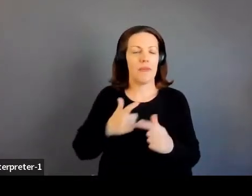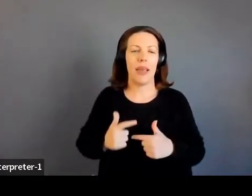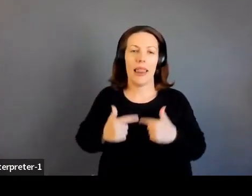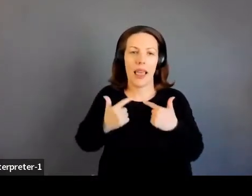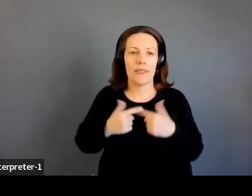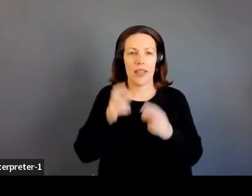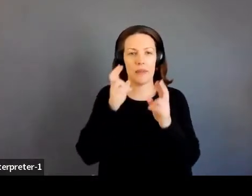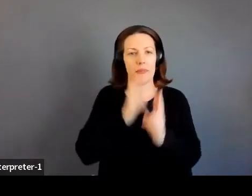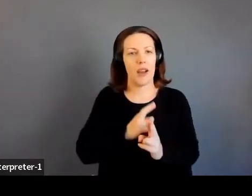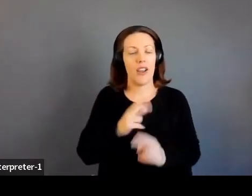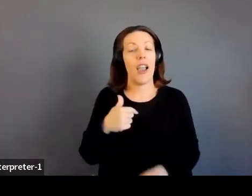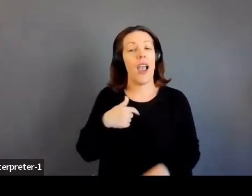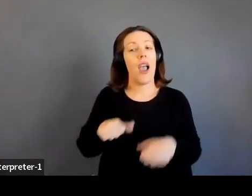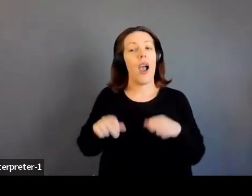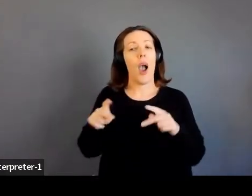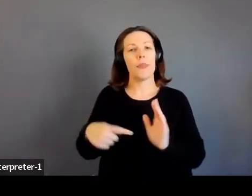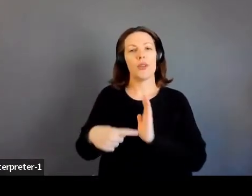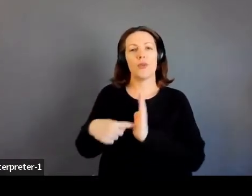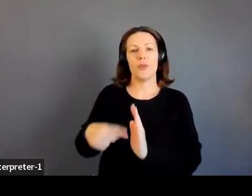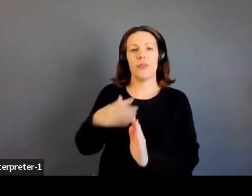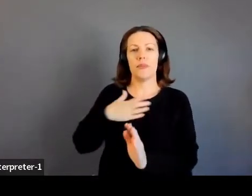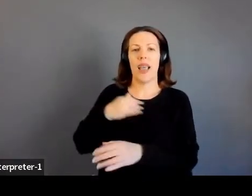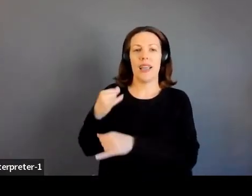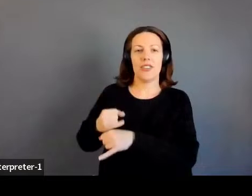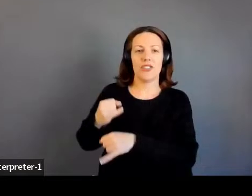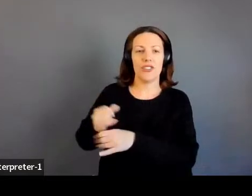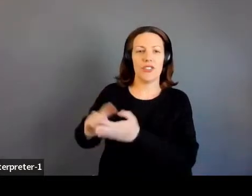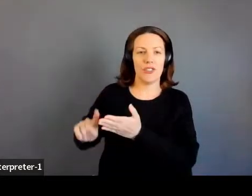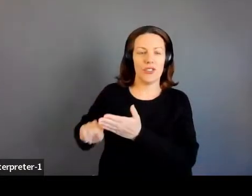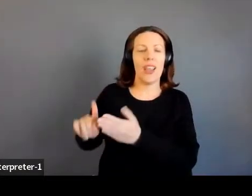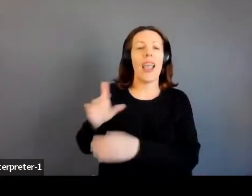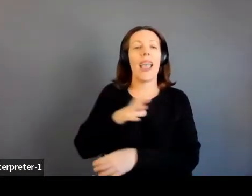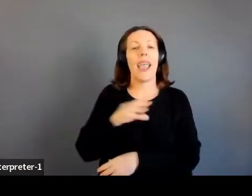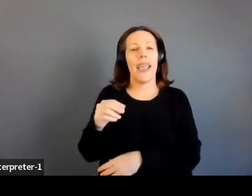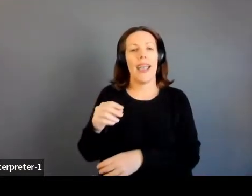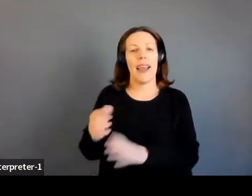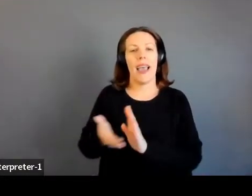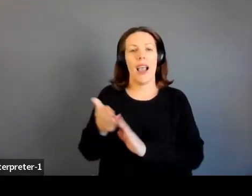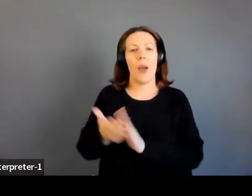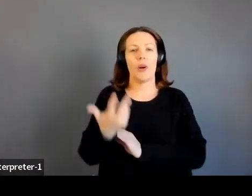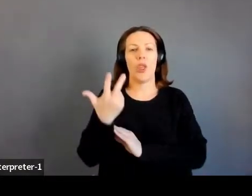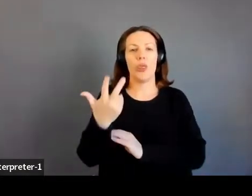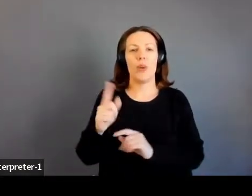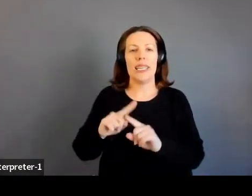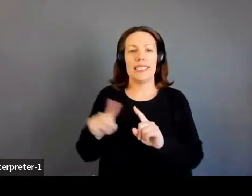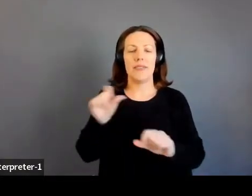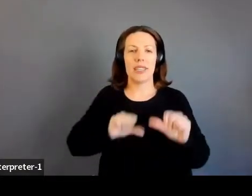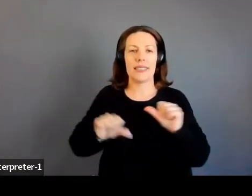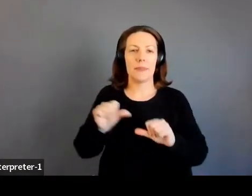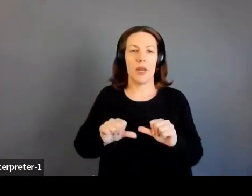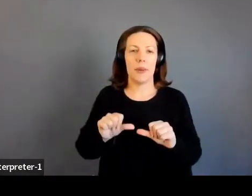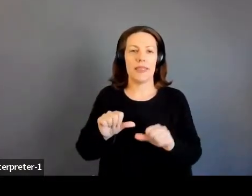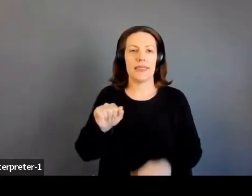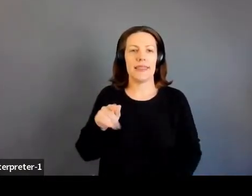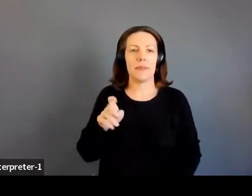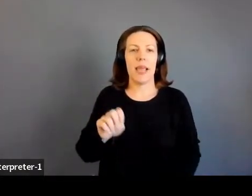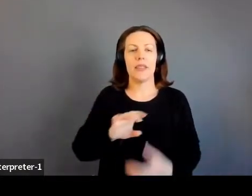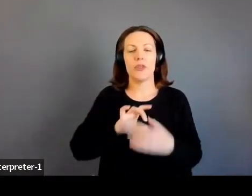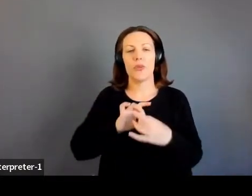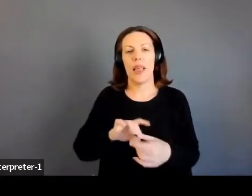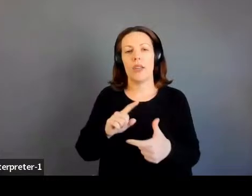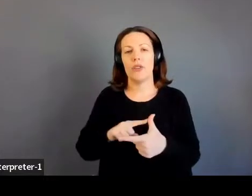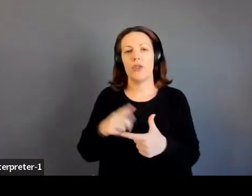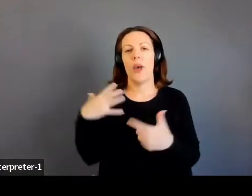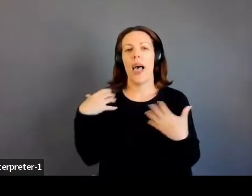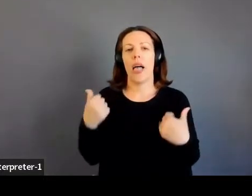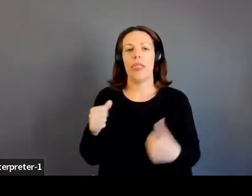the opportunity to represent my research institute and to operate three different experiments in space related to healthcare and related to fluid research.